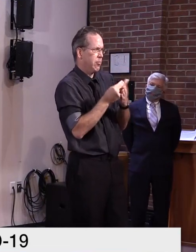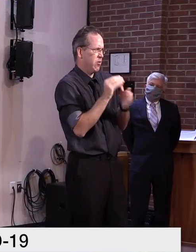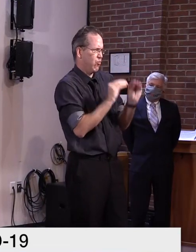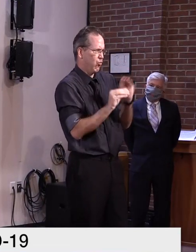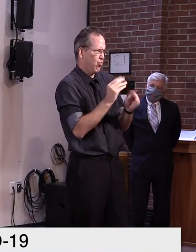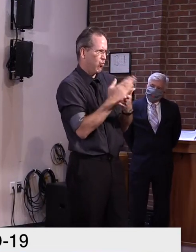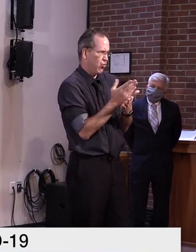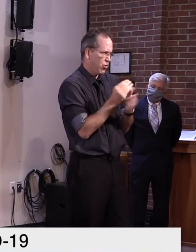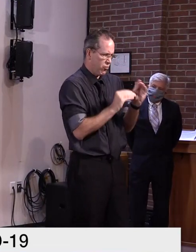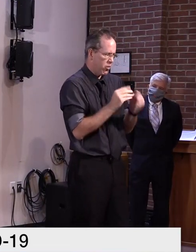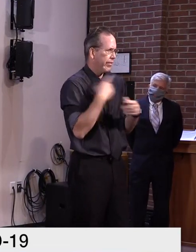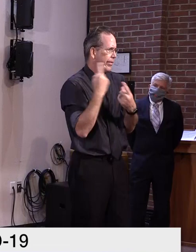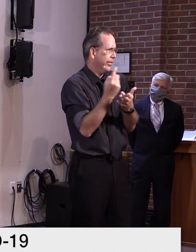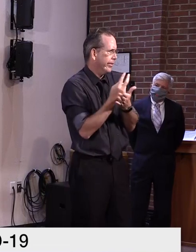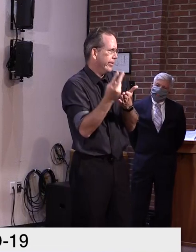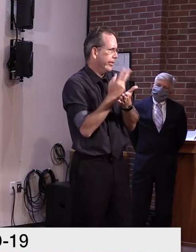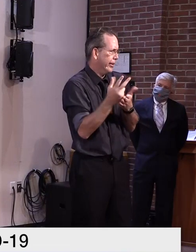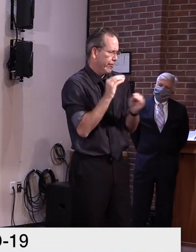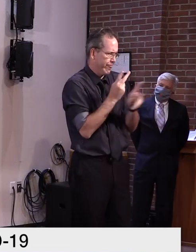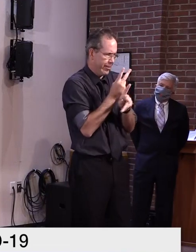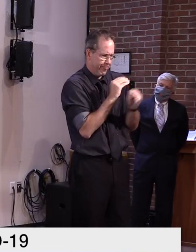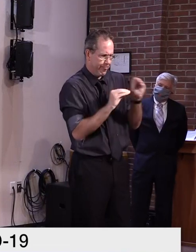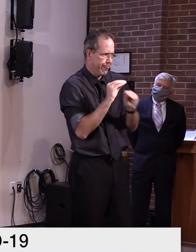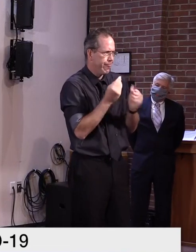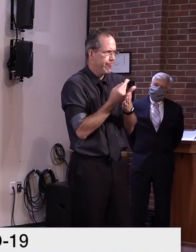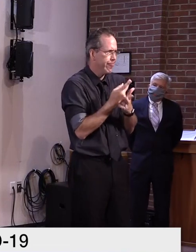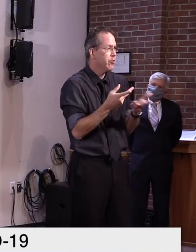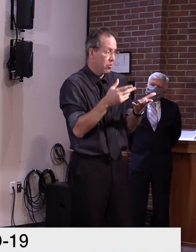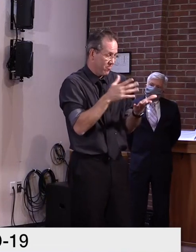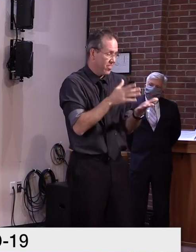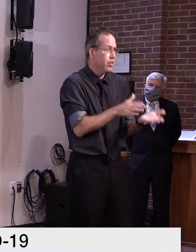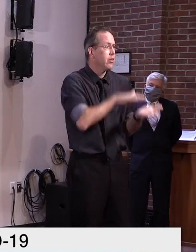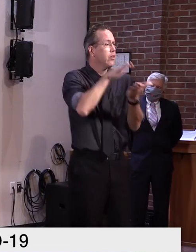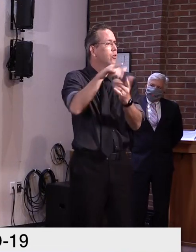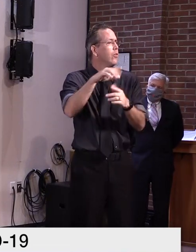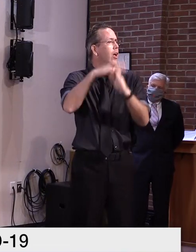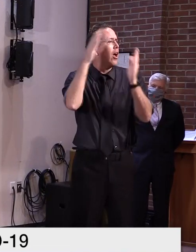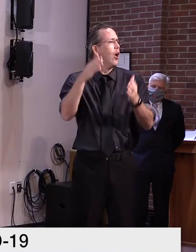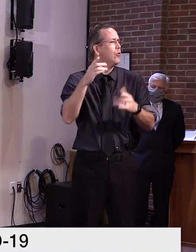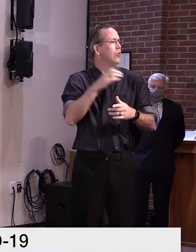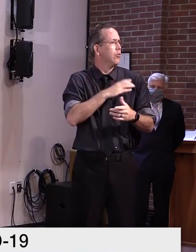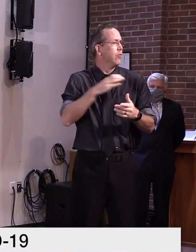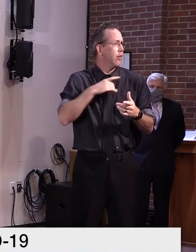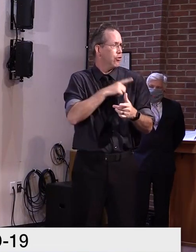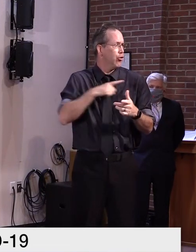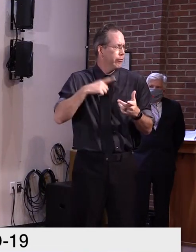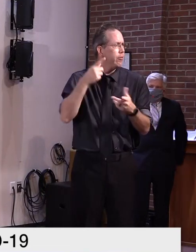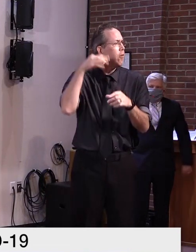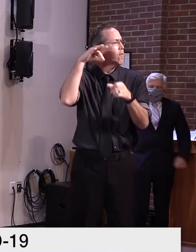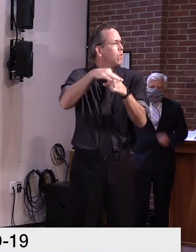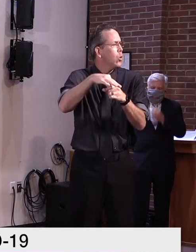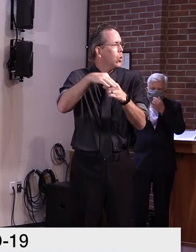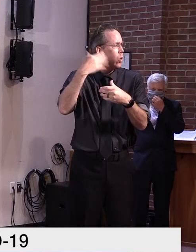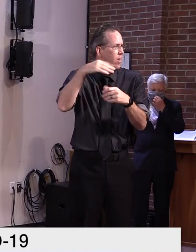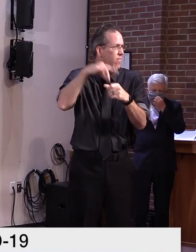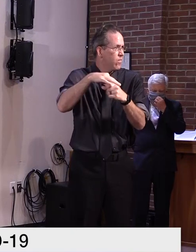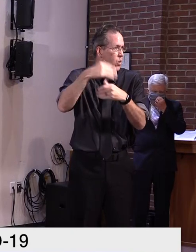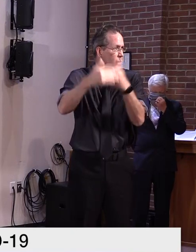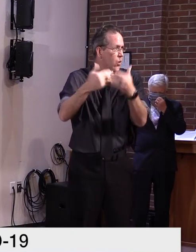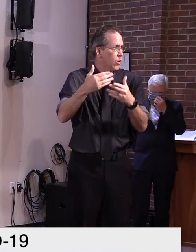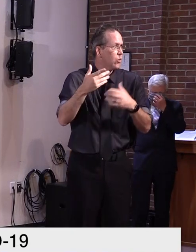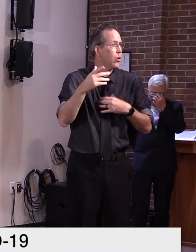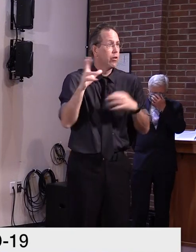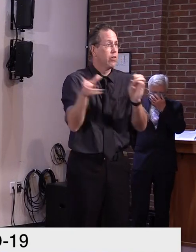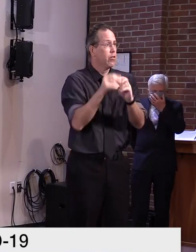weeks, which they've done. Uh, they bring it to the house floor for a vote of the entire 150 member, uh, house of